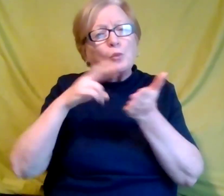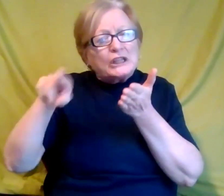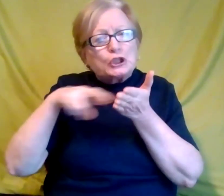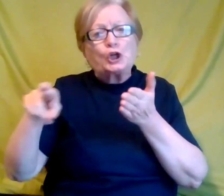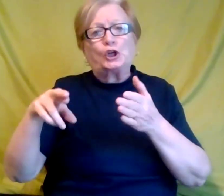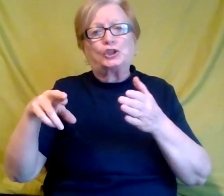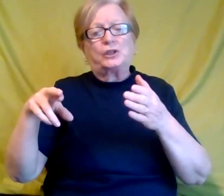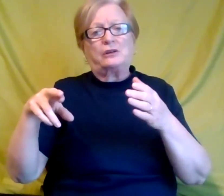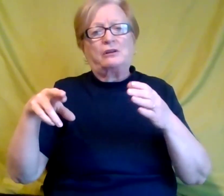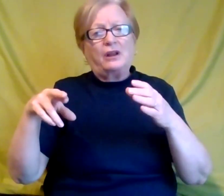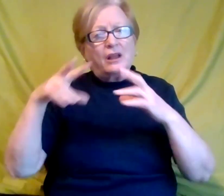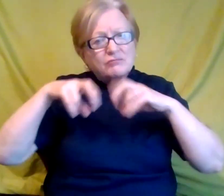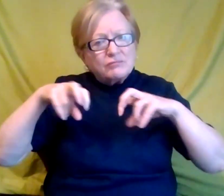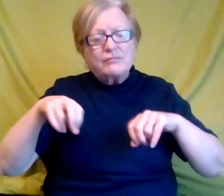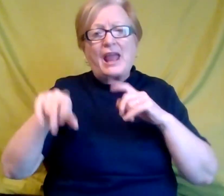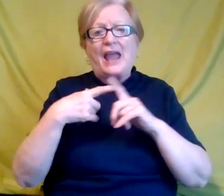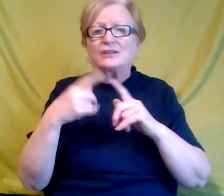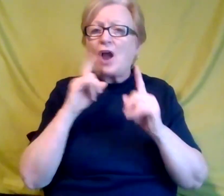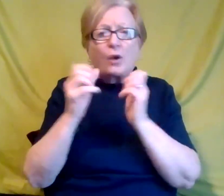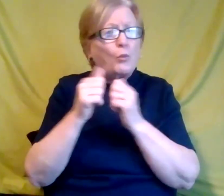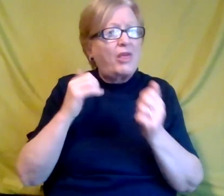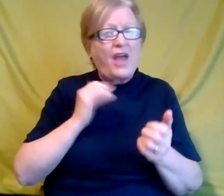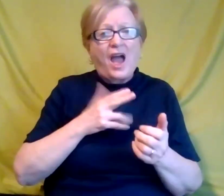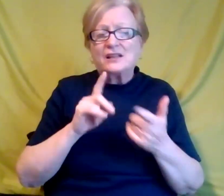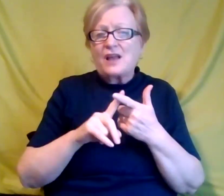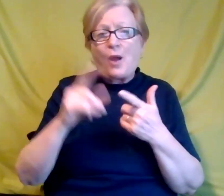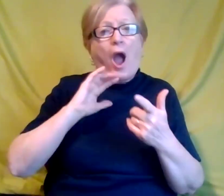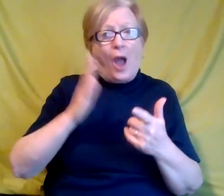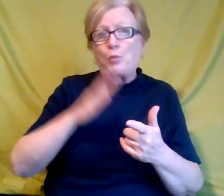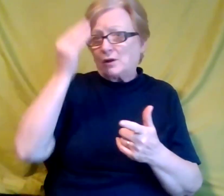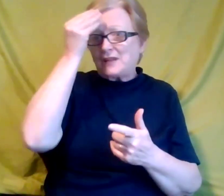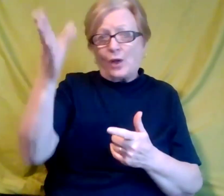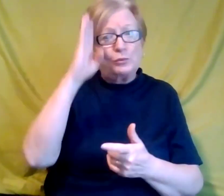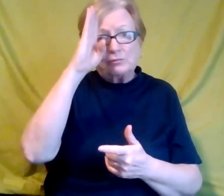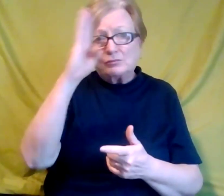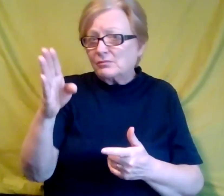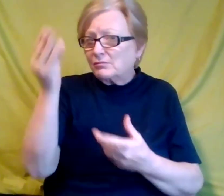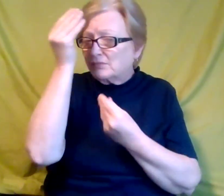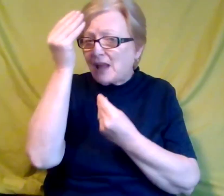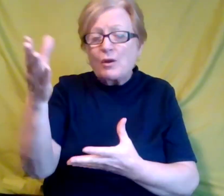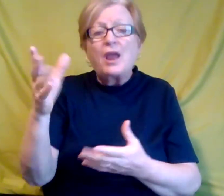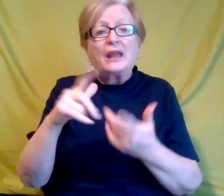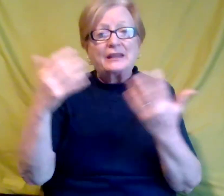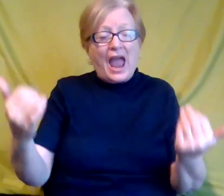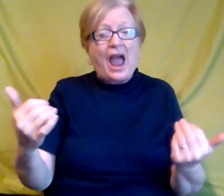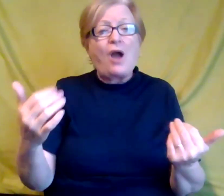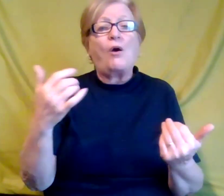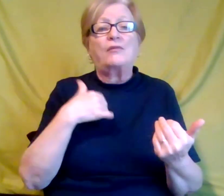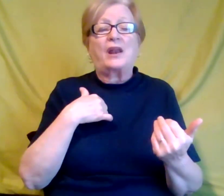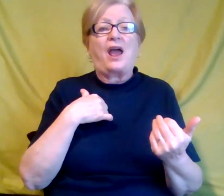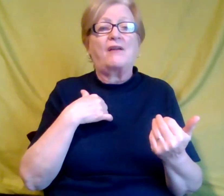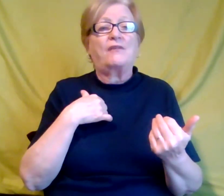We're, we're okay. We will tell you. Um, I, I will tell you, uh, now that I've kind of put it out there.